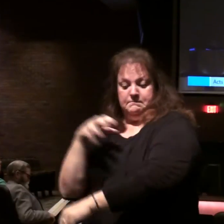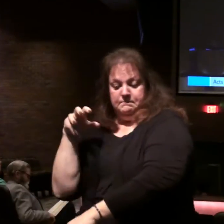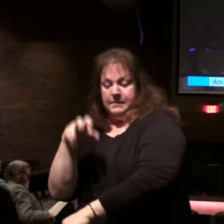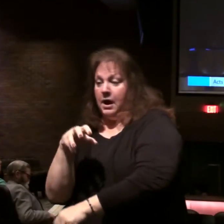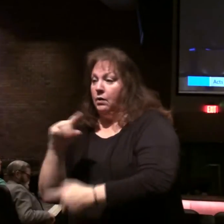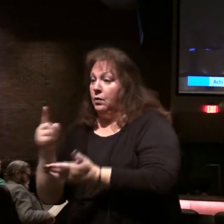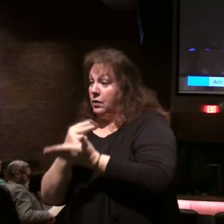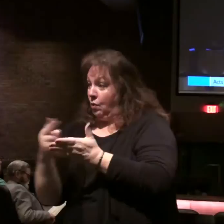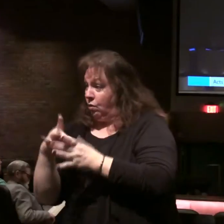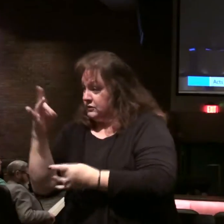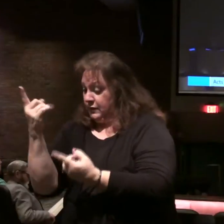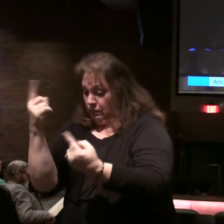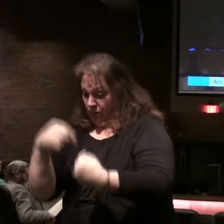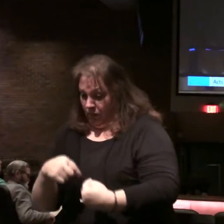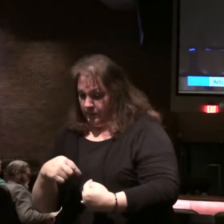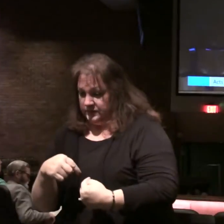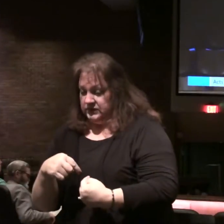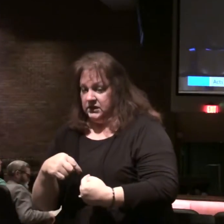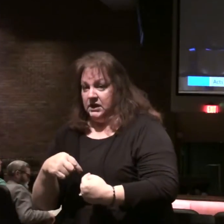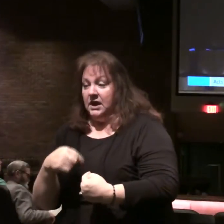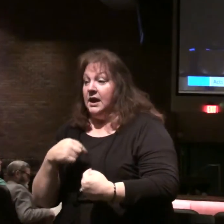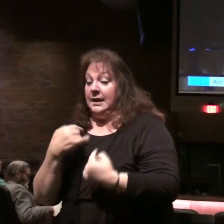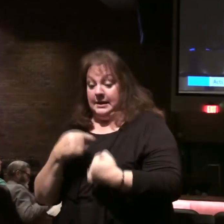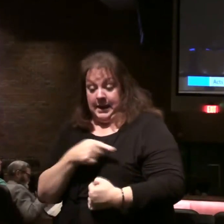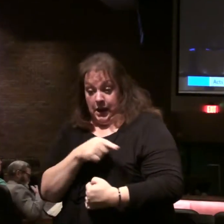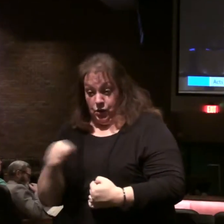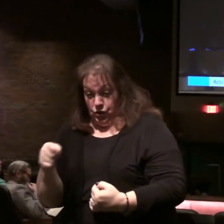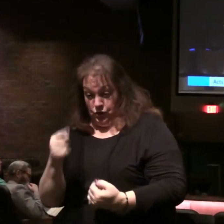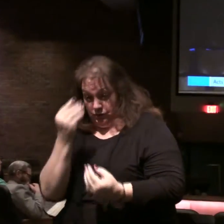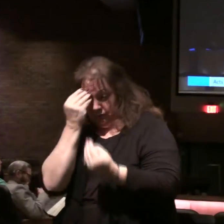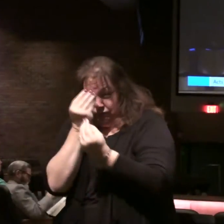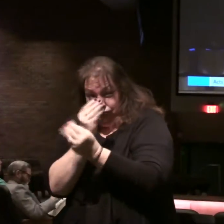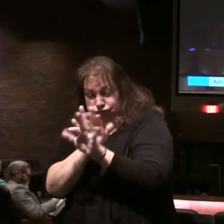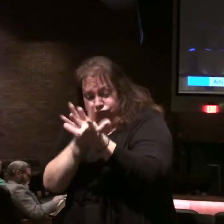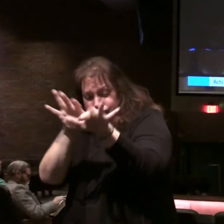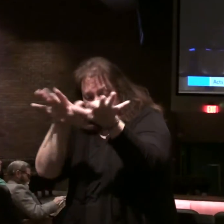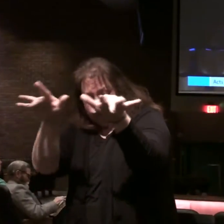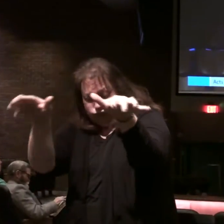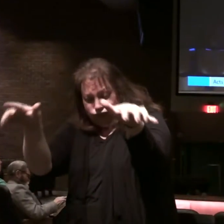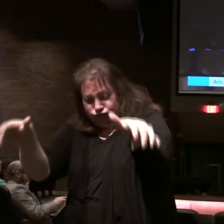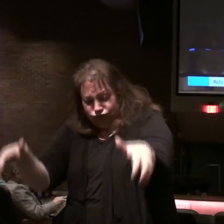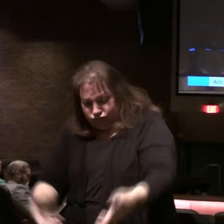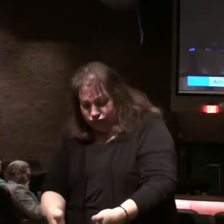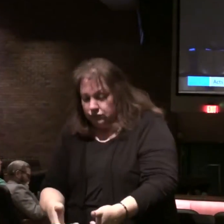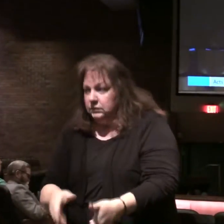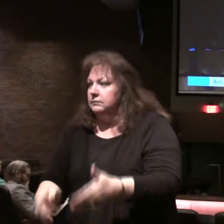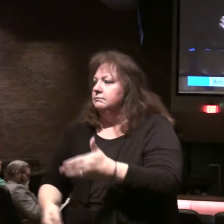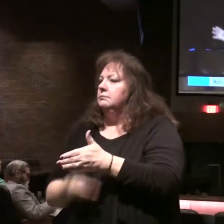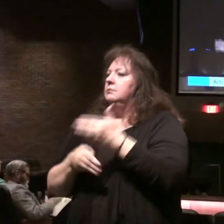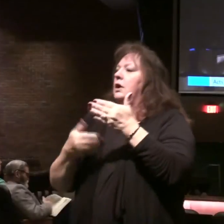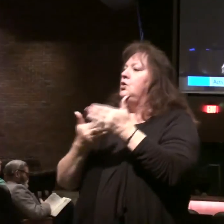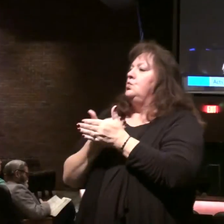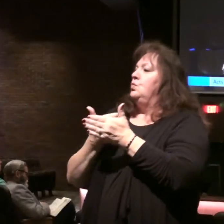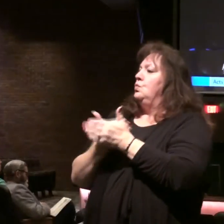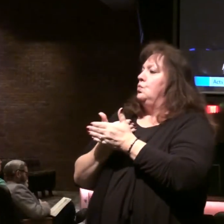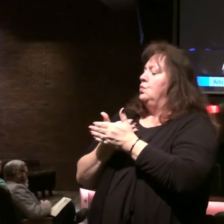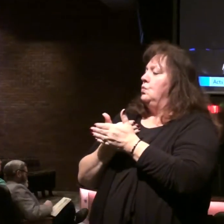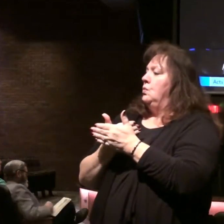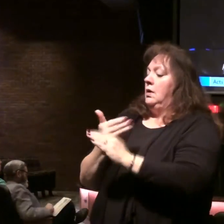receive power when the Holy Spirit comes and you're going to carry this message to all the nations. That's a new dimension. We've looked at